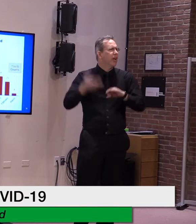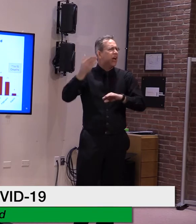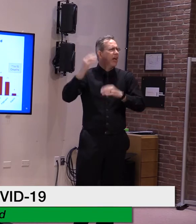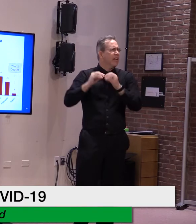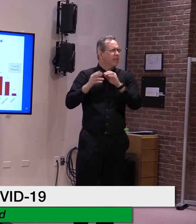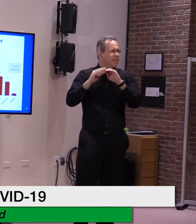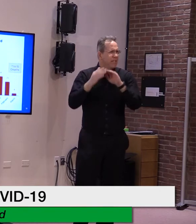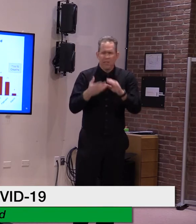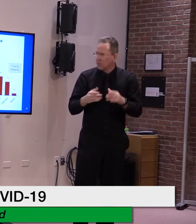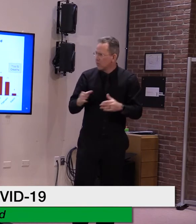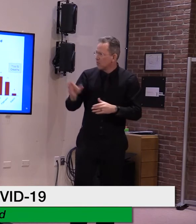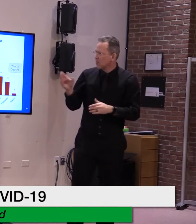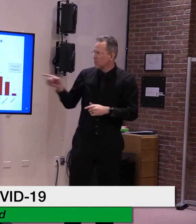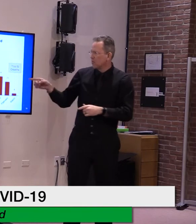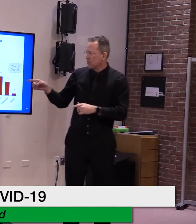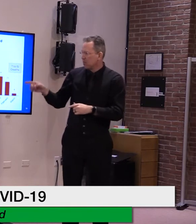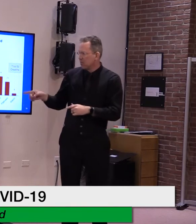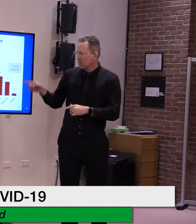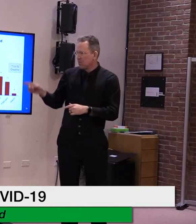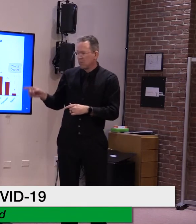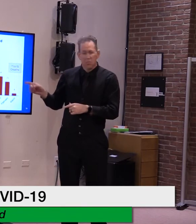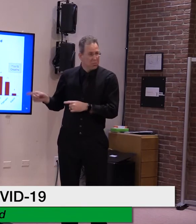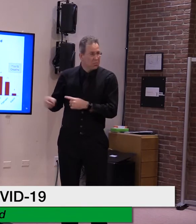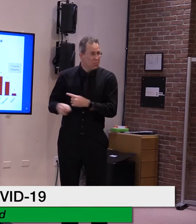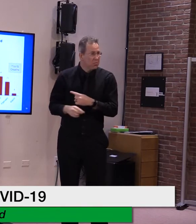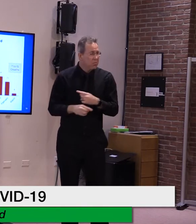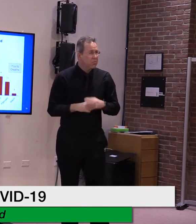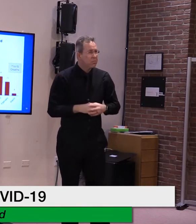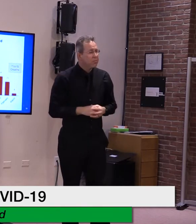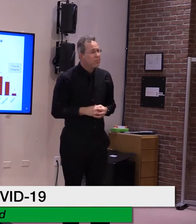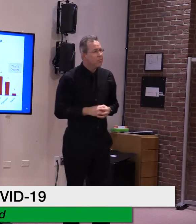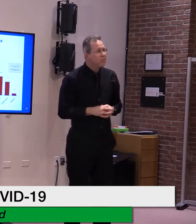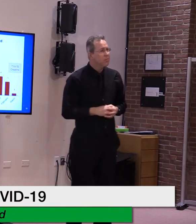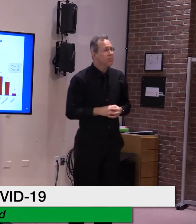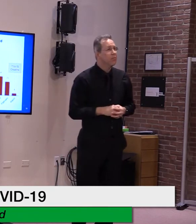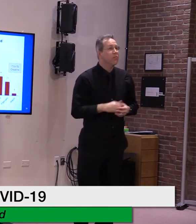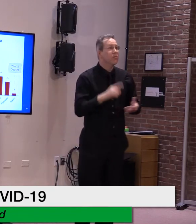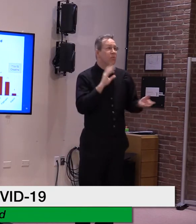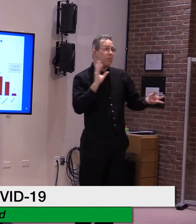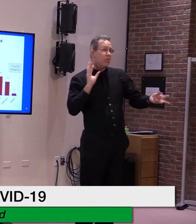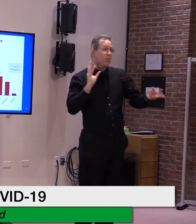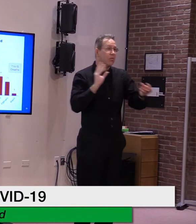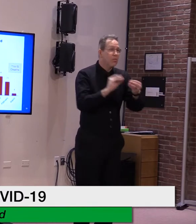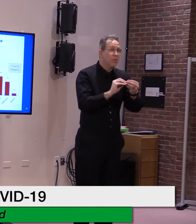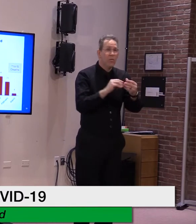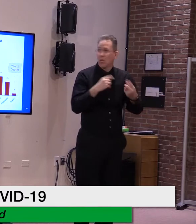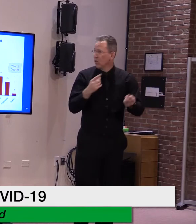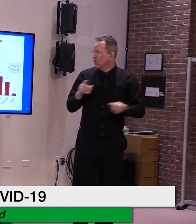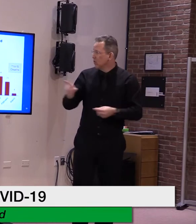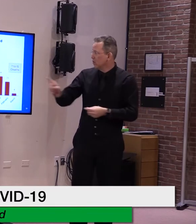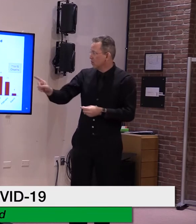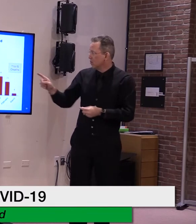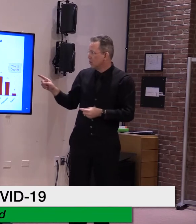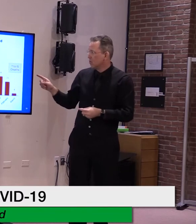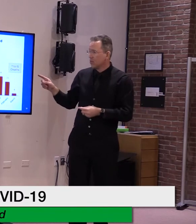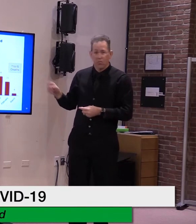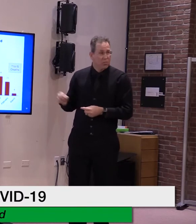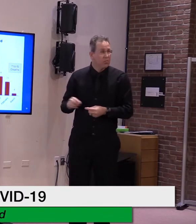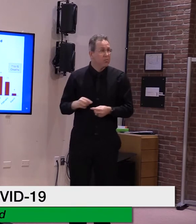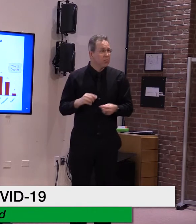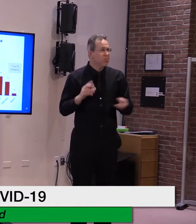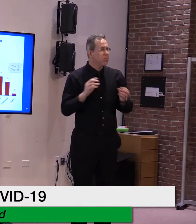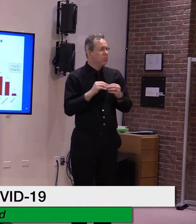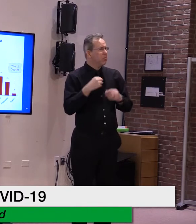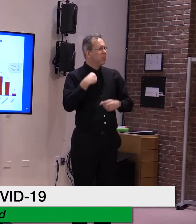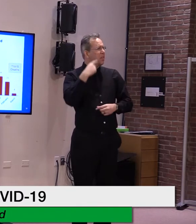January and February. Looking collectively at this data, it is probably the most optimistic I have been since the start